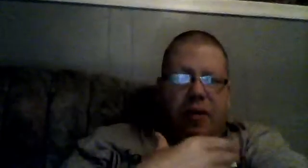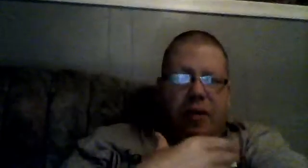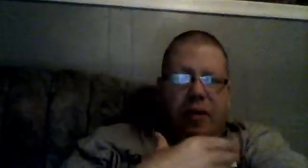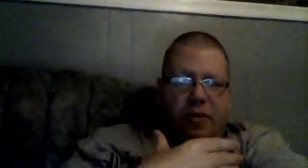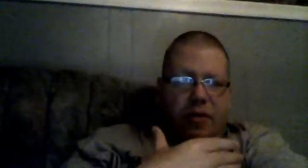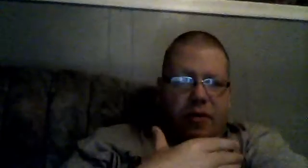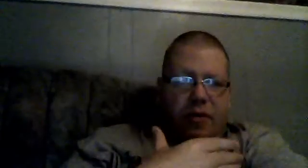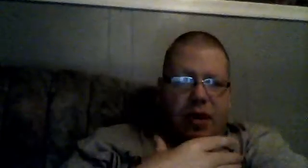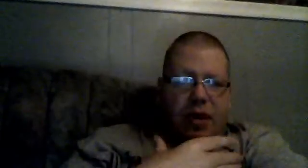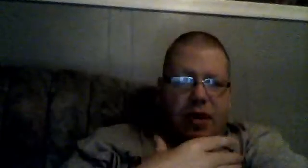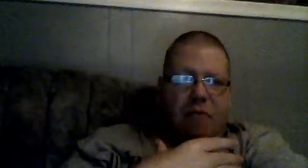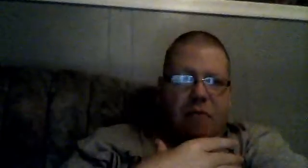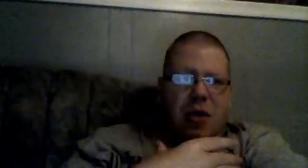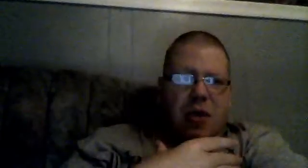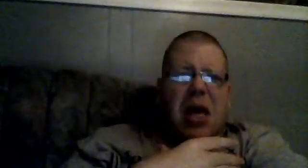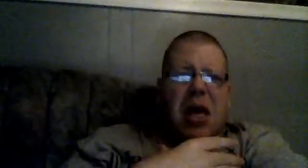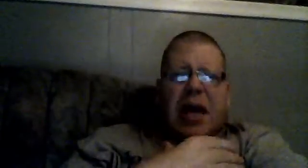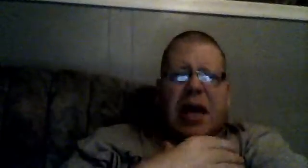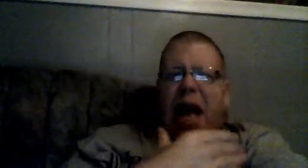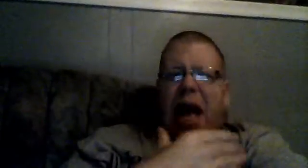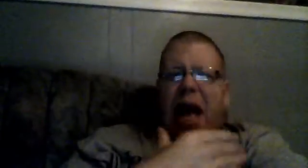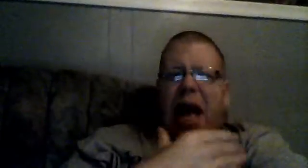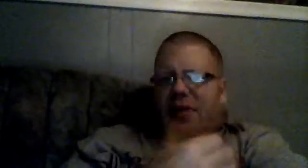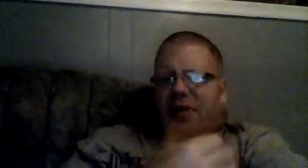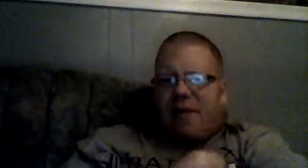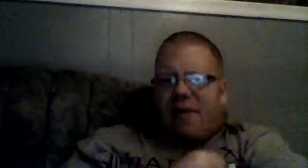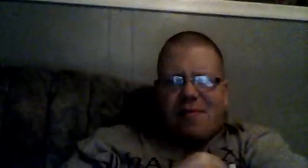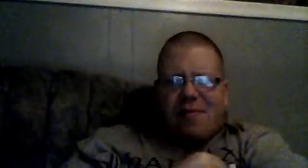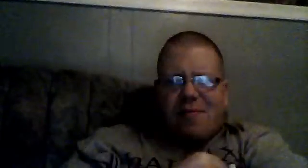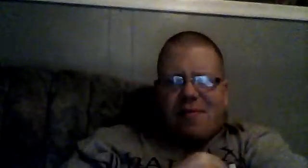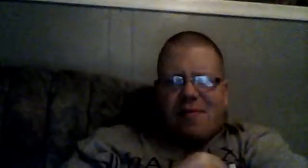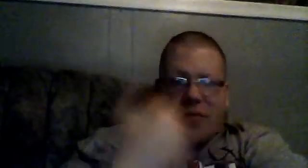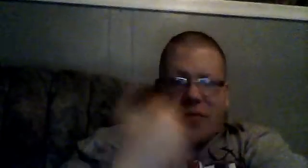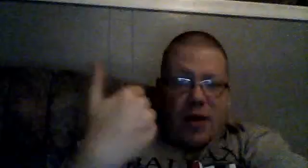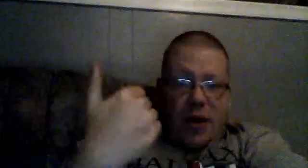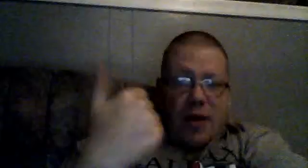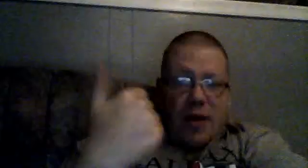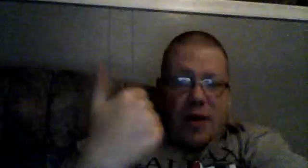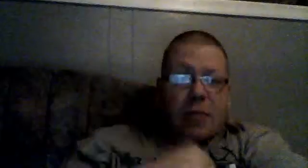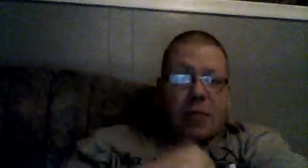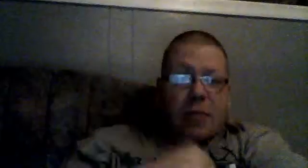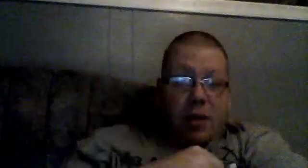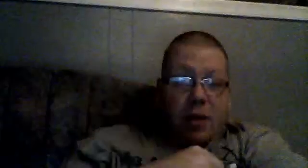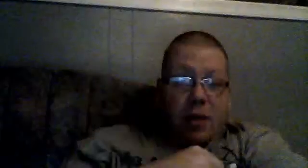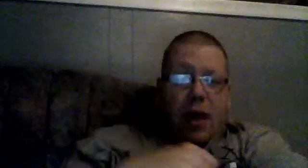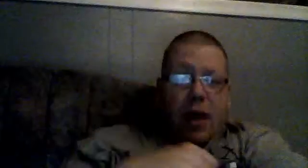a big accident, like me, that